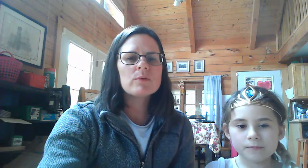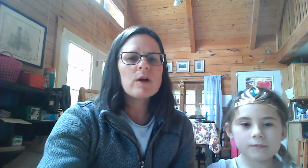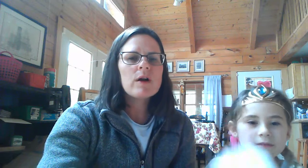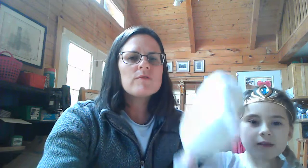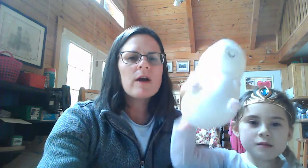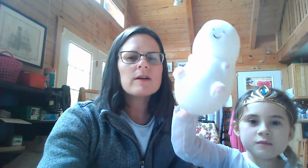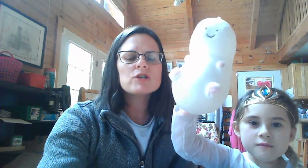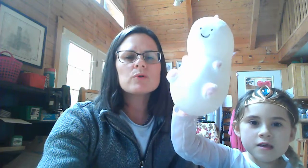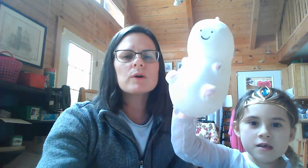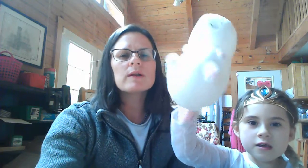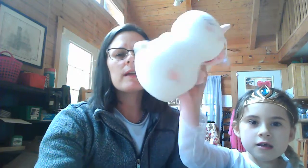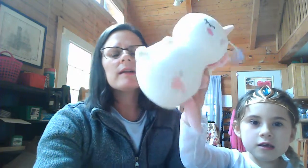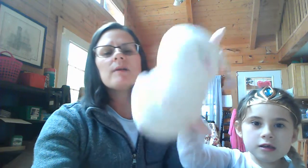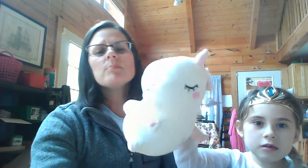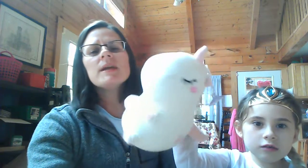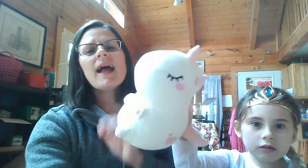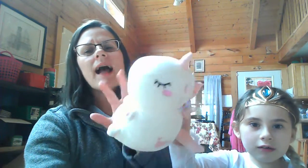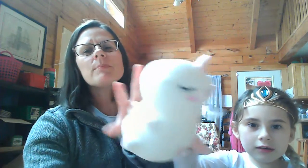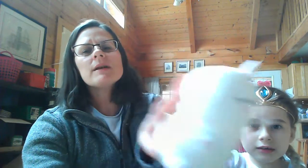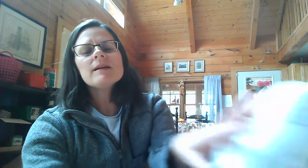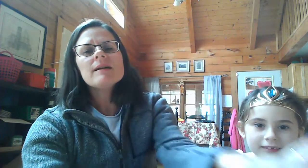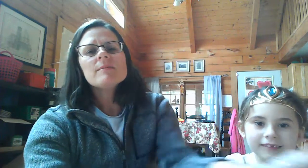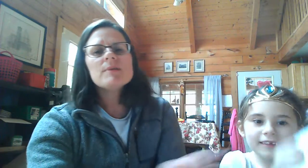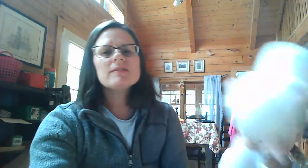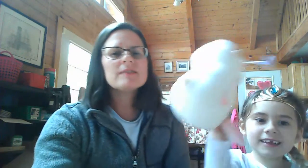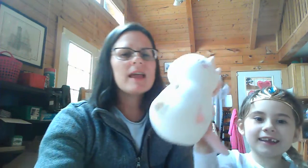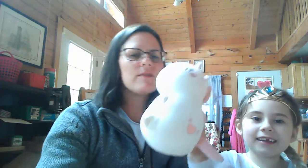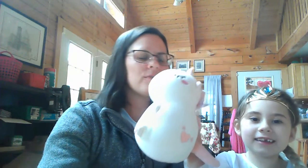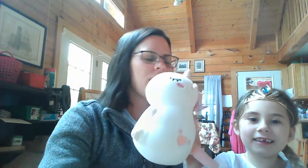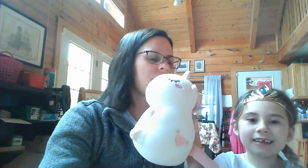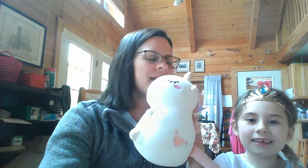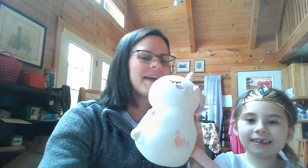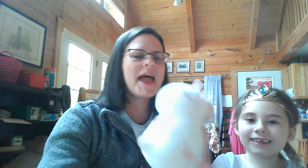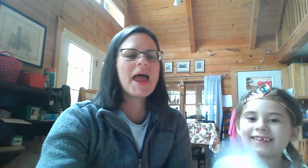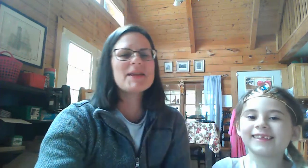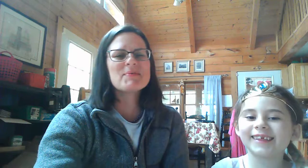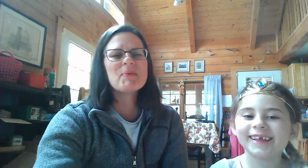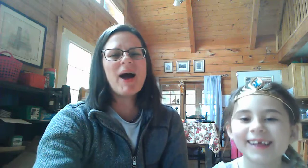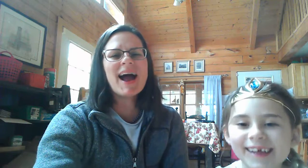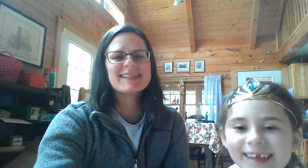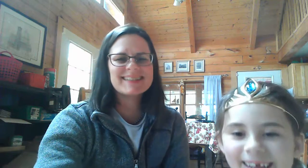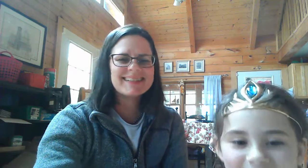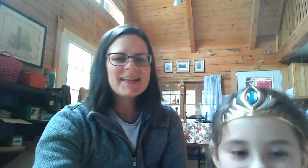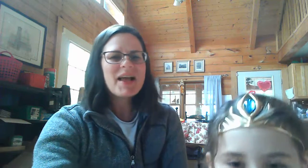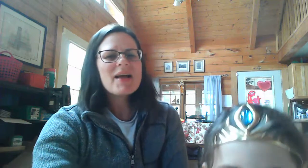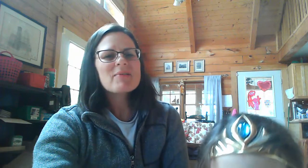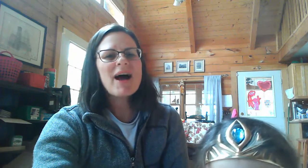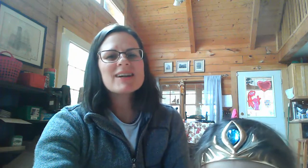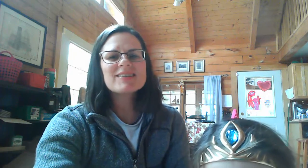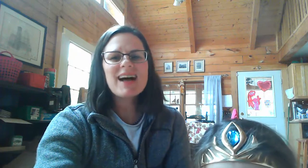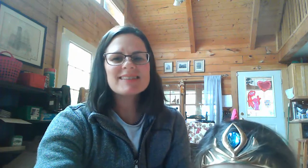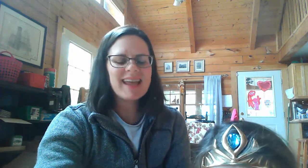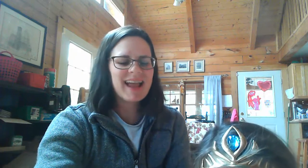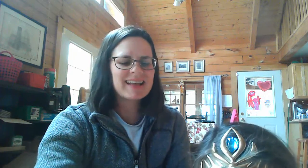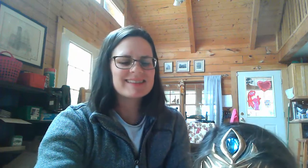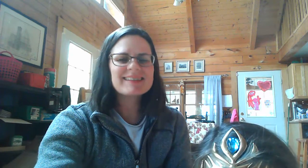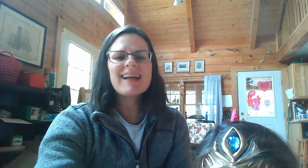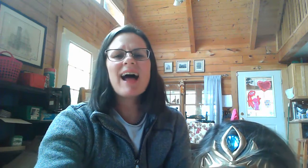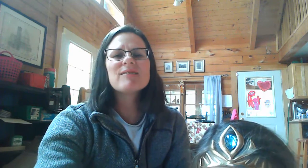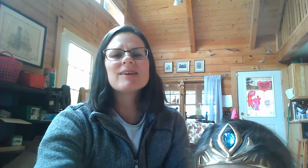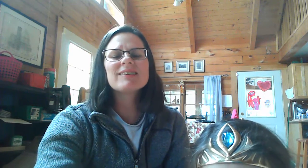very shortly. Be happy, be safe, and wash lots of hands. Have a good